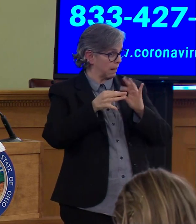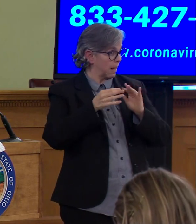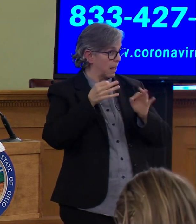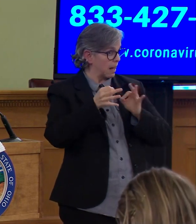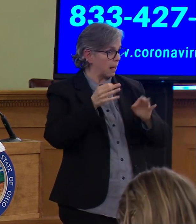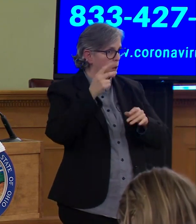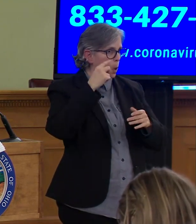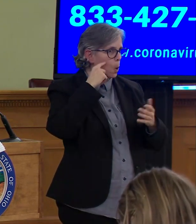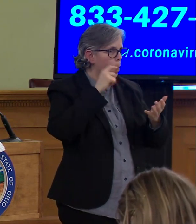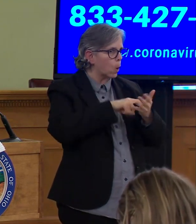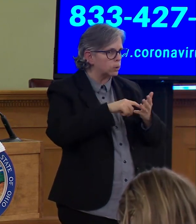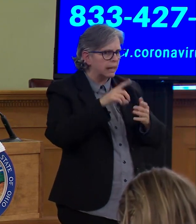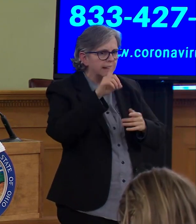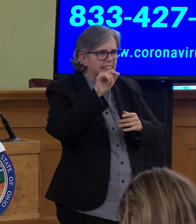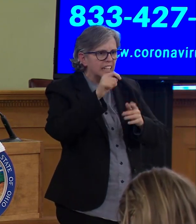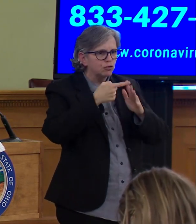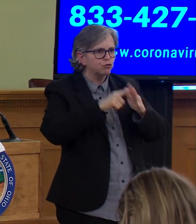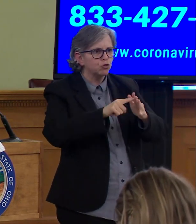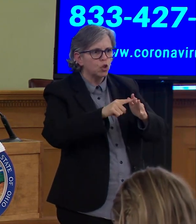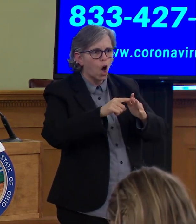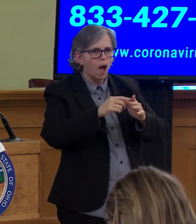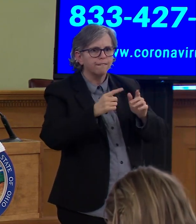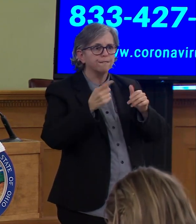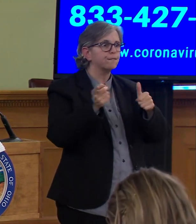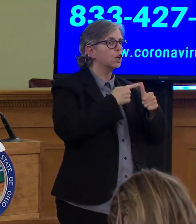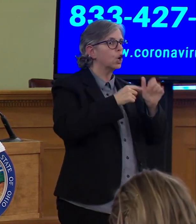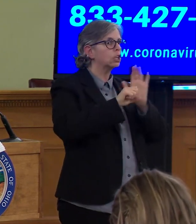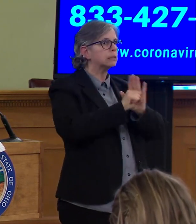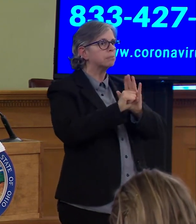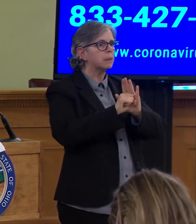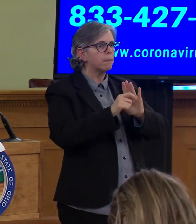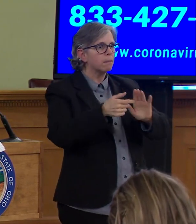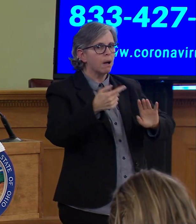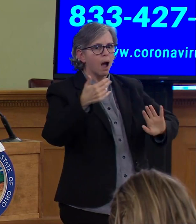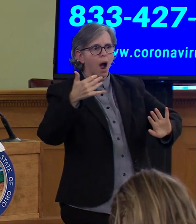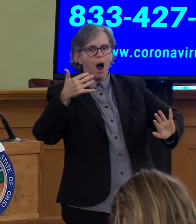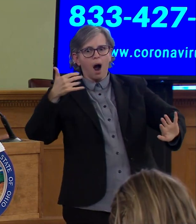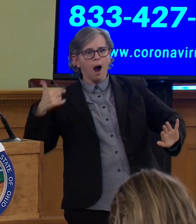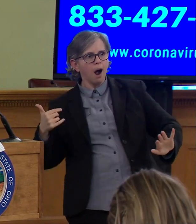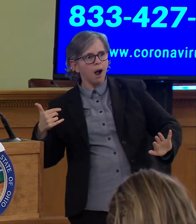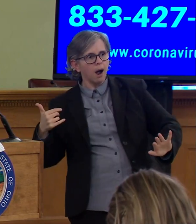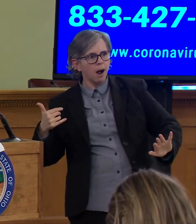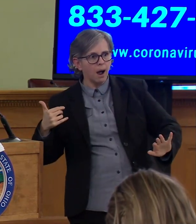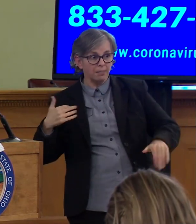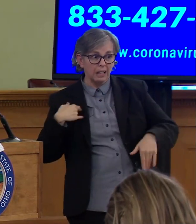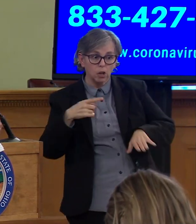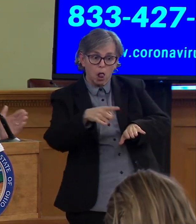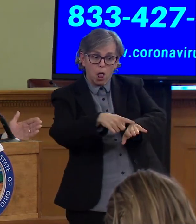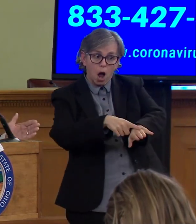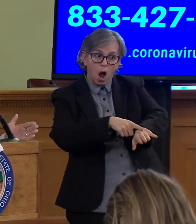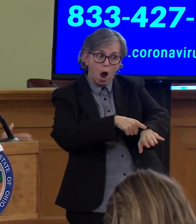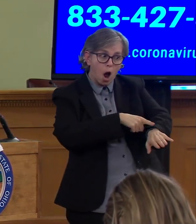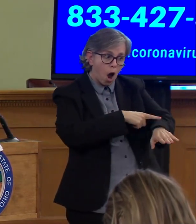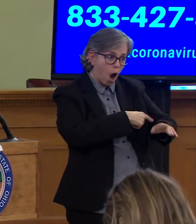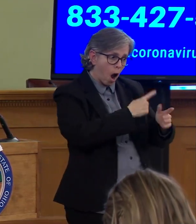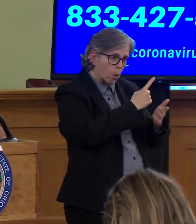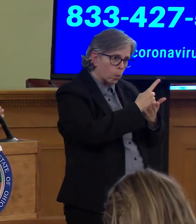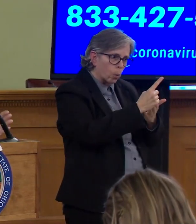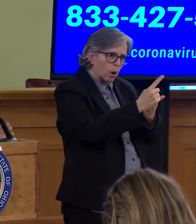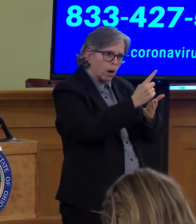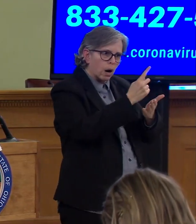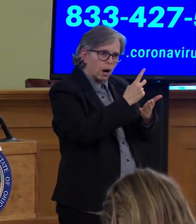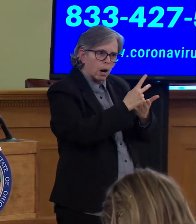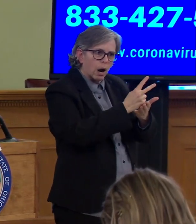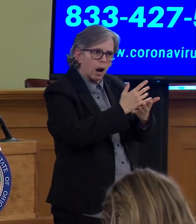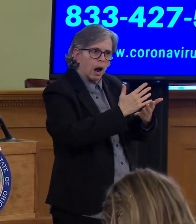onset first occurred. And there's a long – and then you go back even further than that